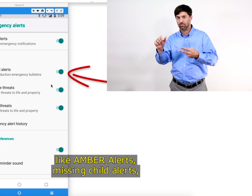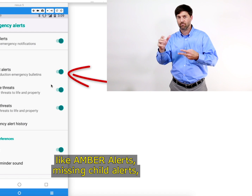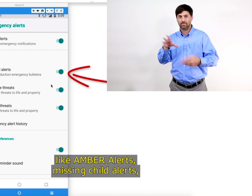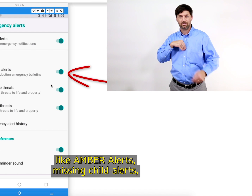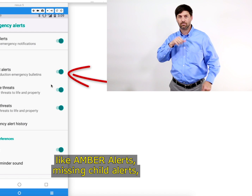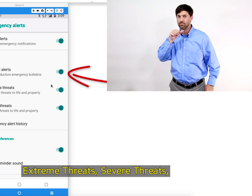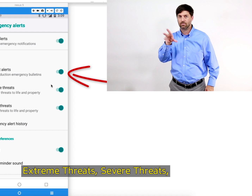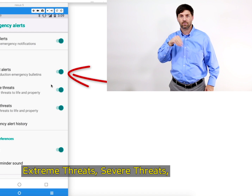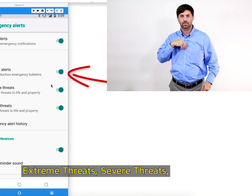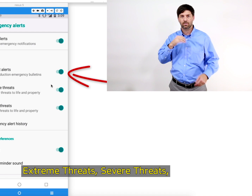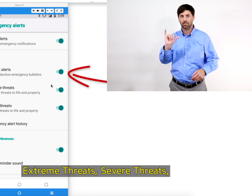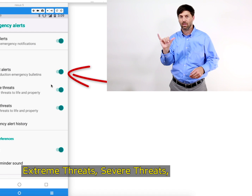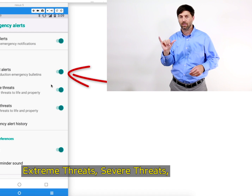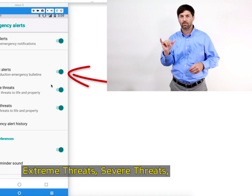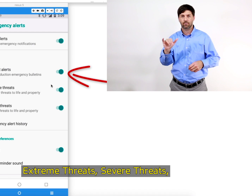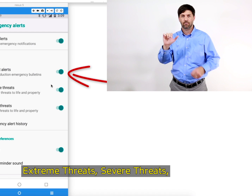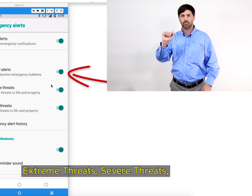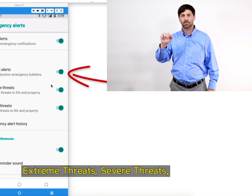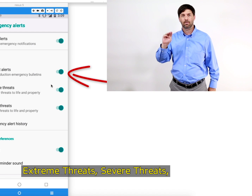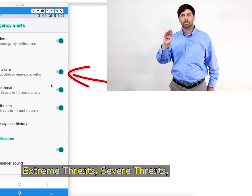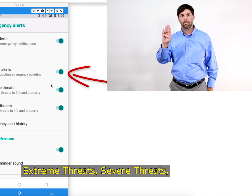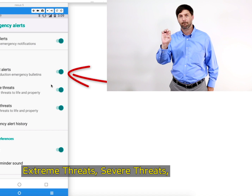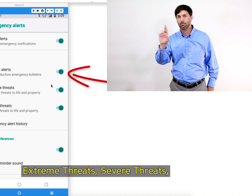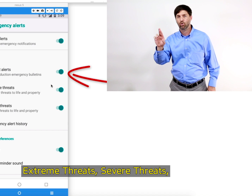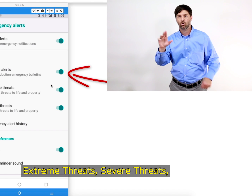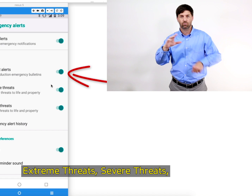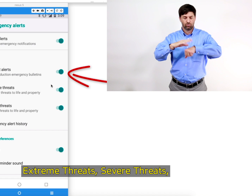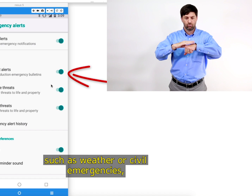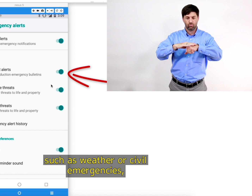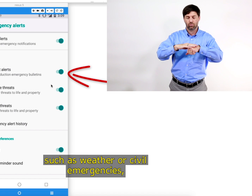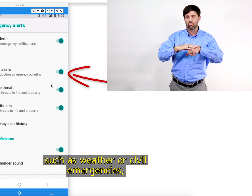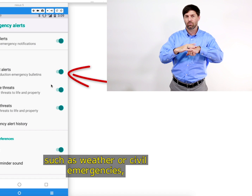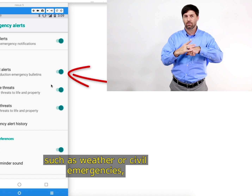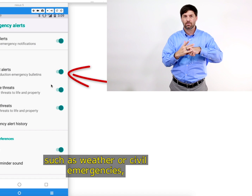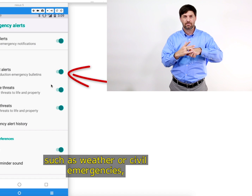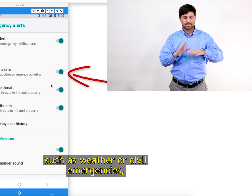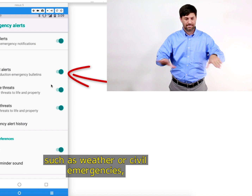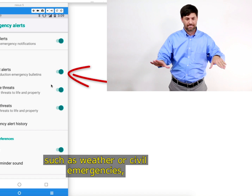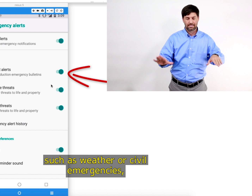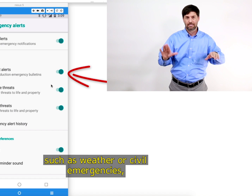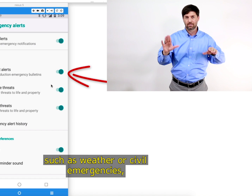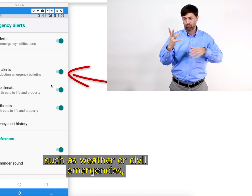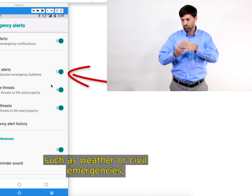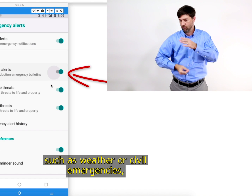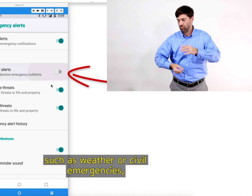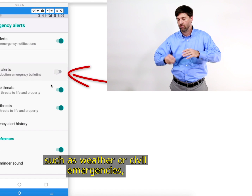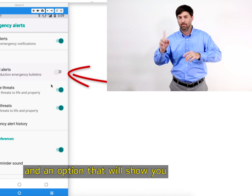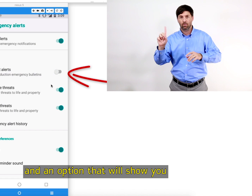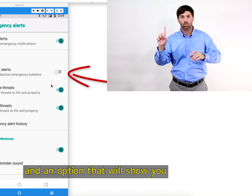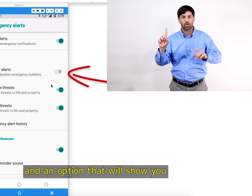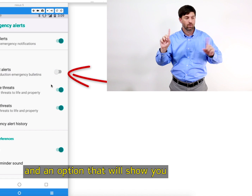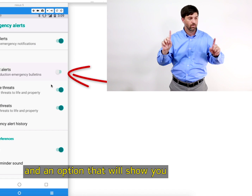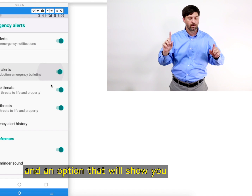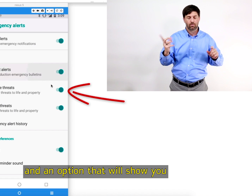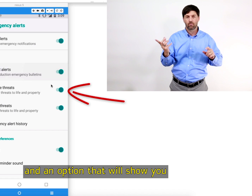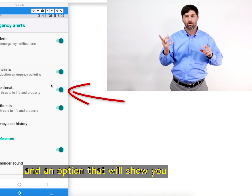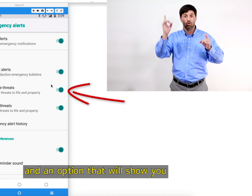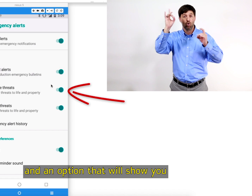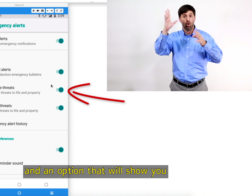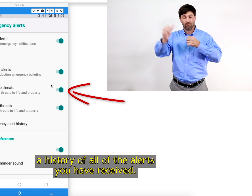Child Alerts, Extreme Threats, Severe Threats such as weather or civil emergencies, and an option that will show